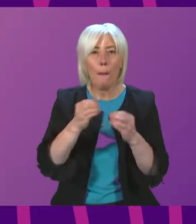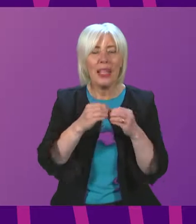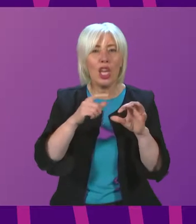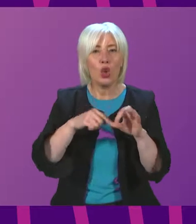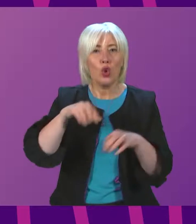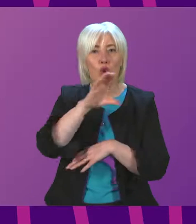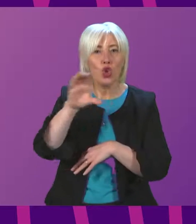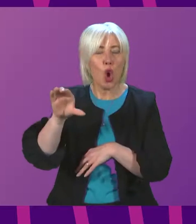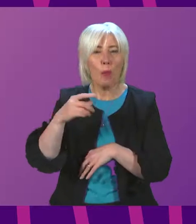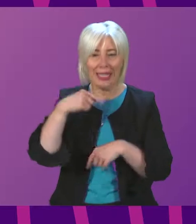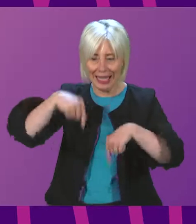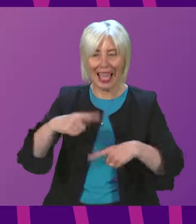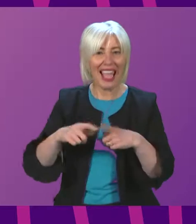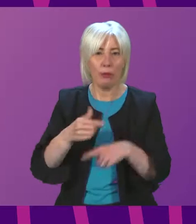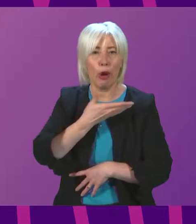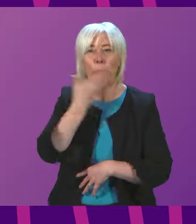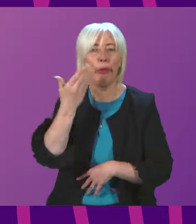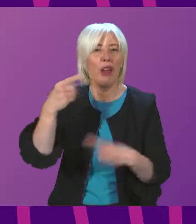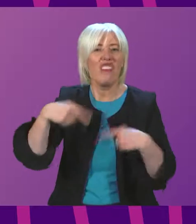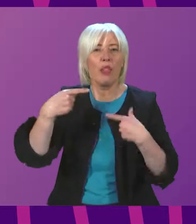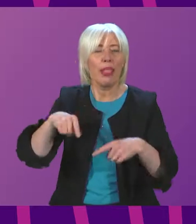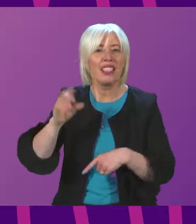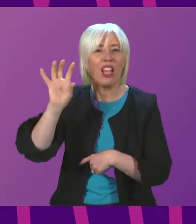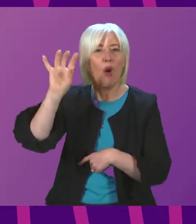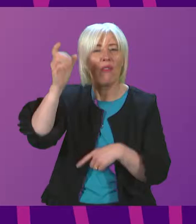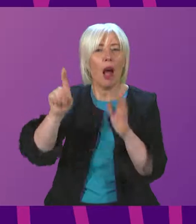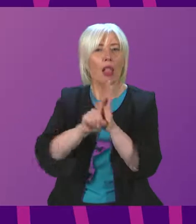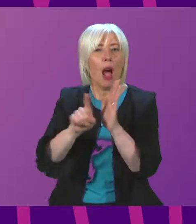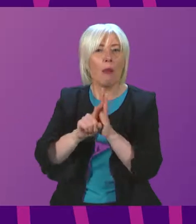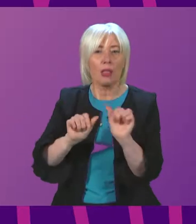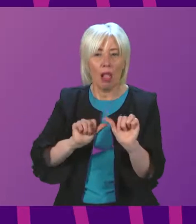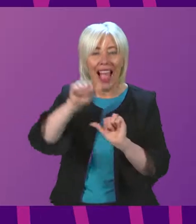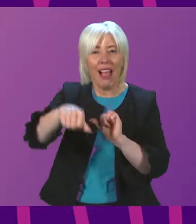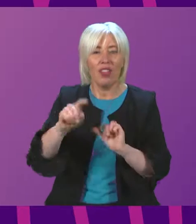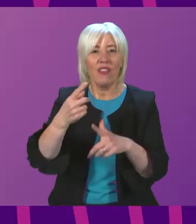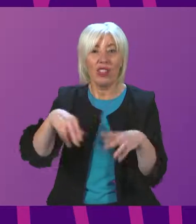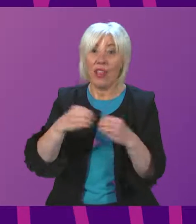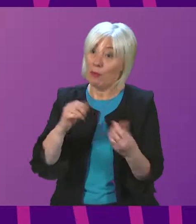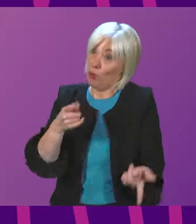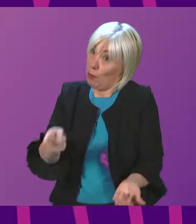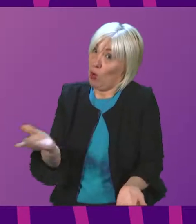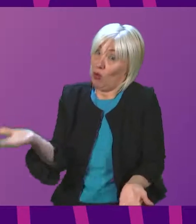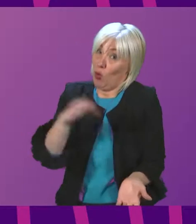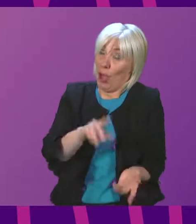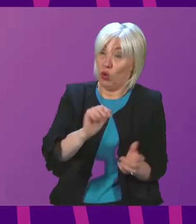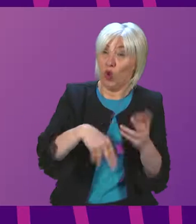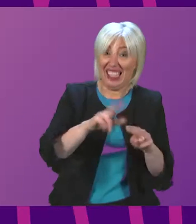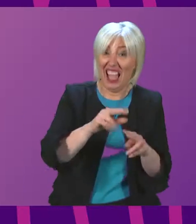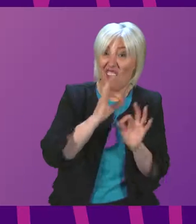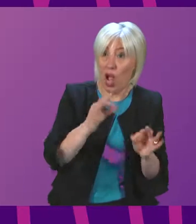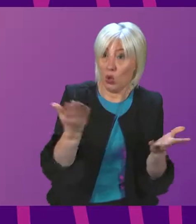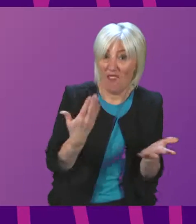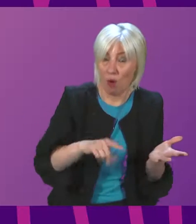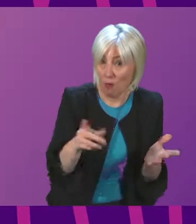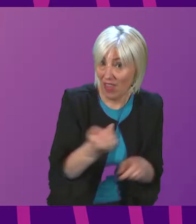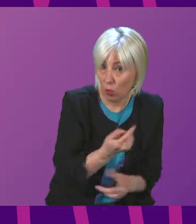has no availability until after the date. So perhaps you could go back and ask our officials where they shop. And secondly,